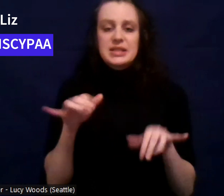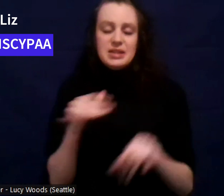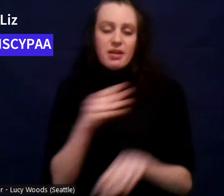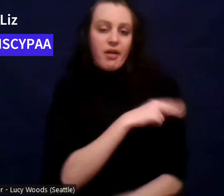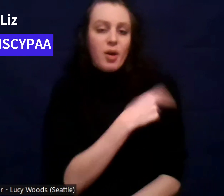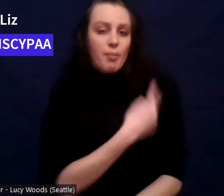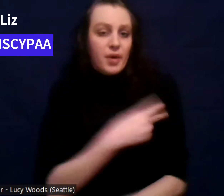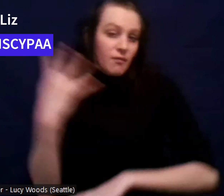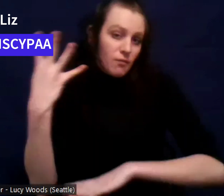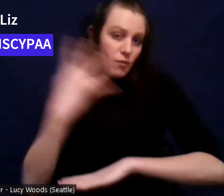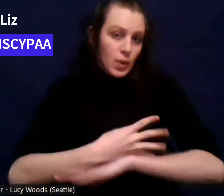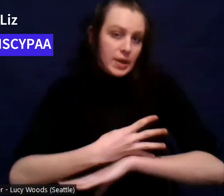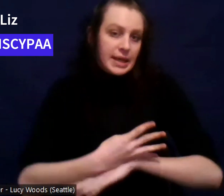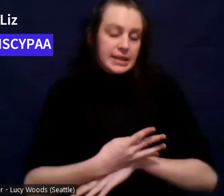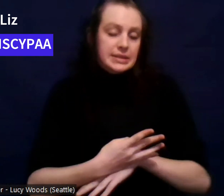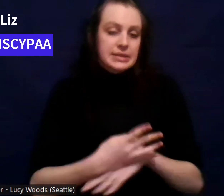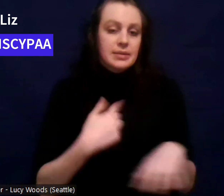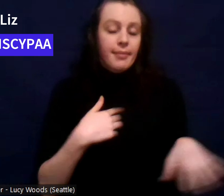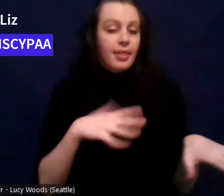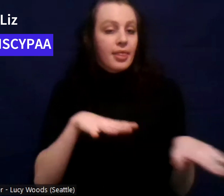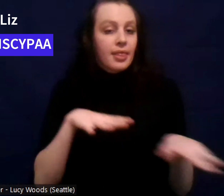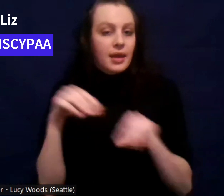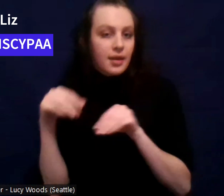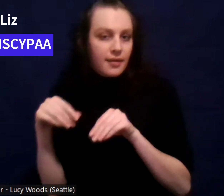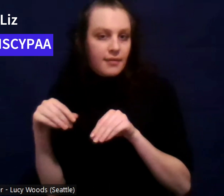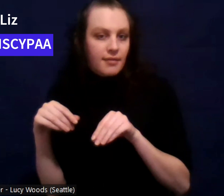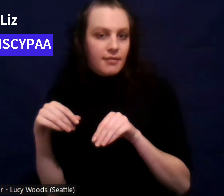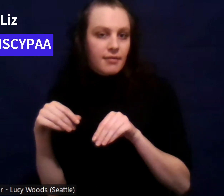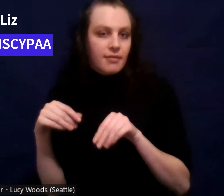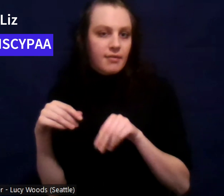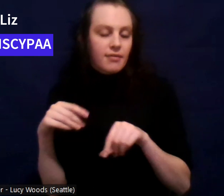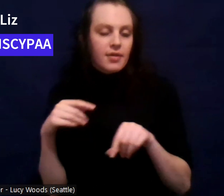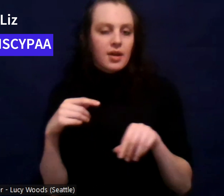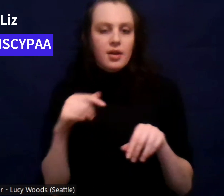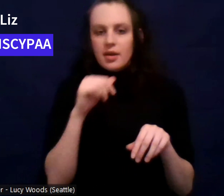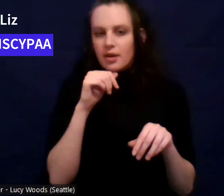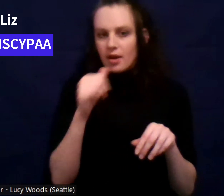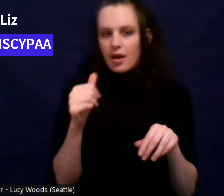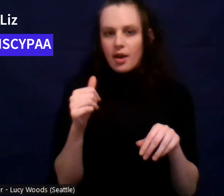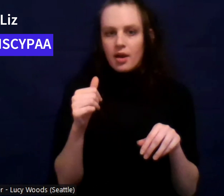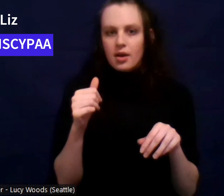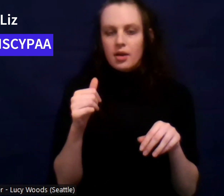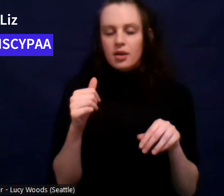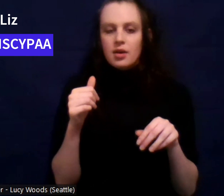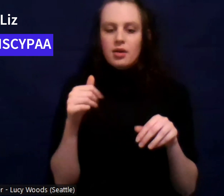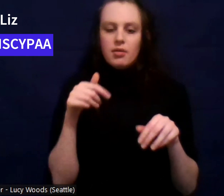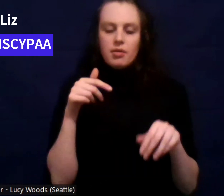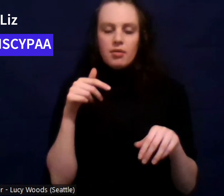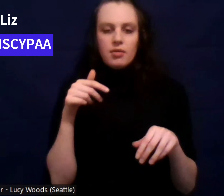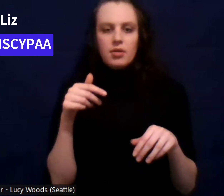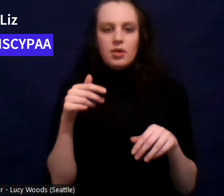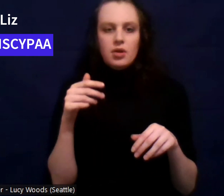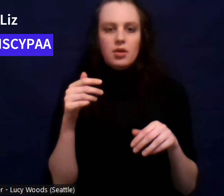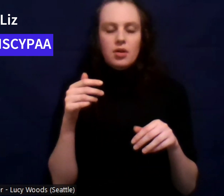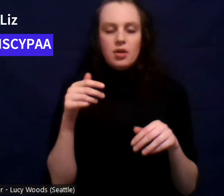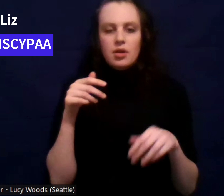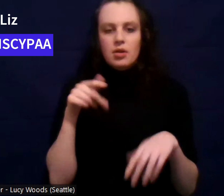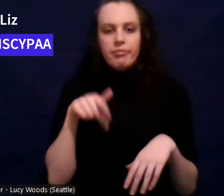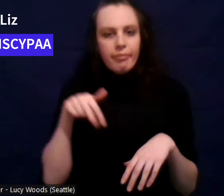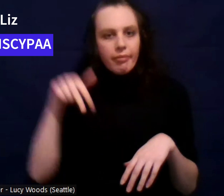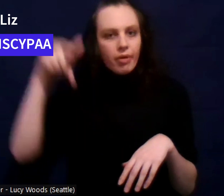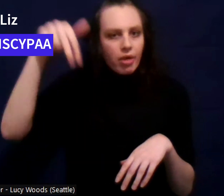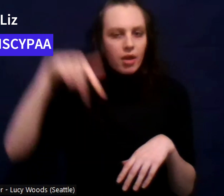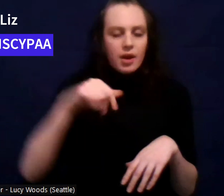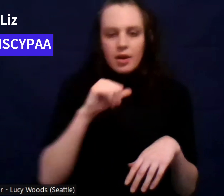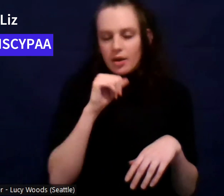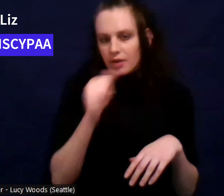and, you know, I got out. was supposed to like non-weight bear, non-weight bearing on my hip, but I would drink. Um, and I would like go up and downstairs on